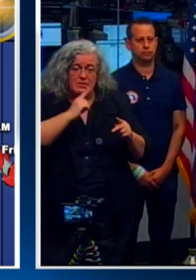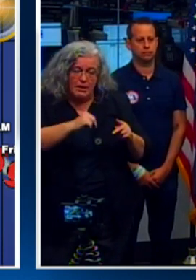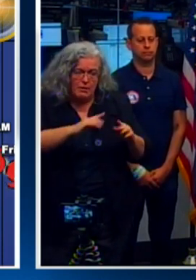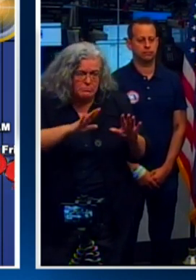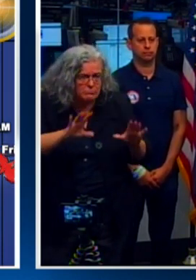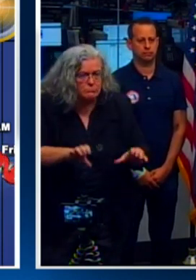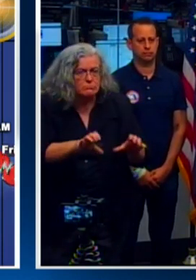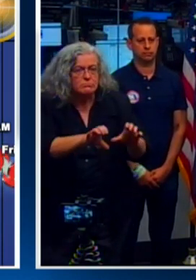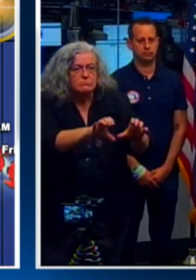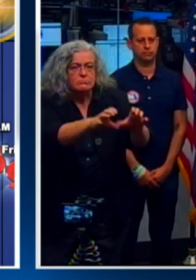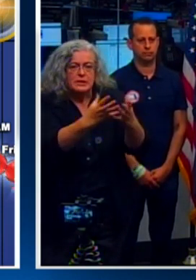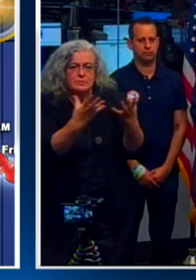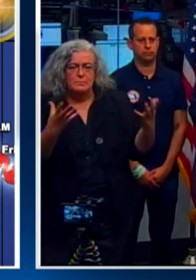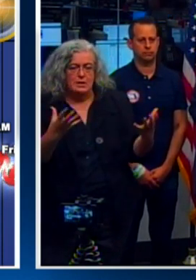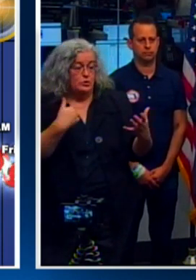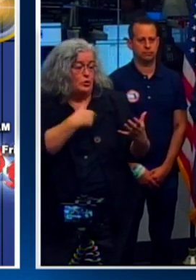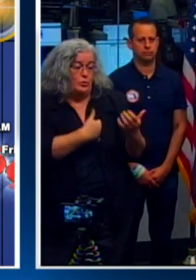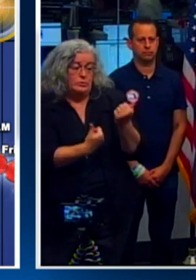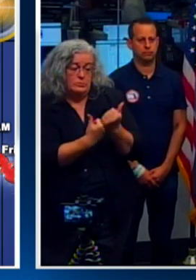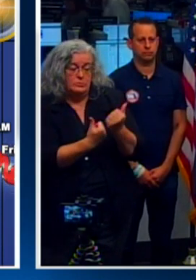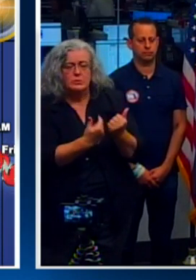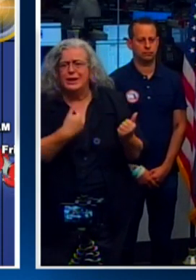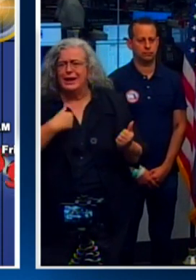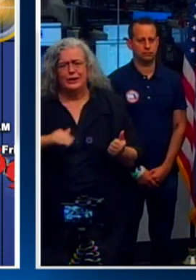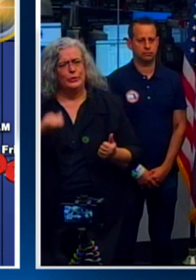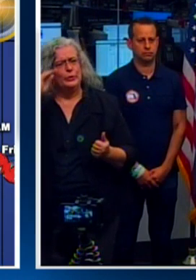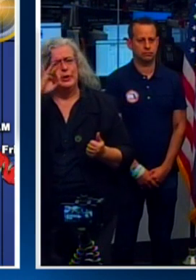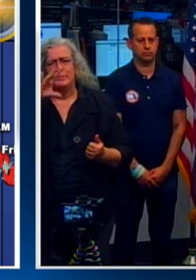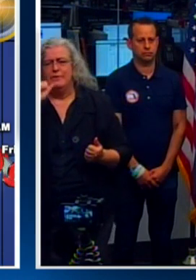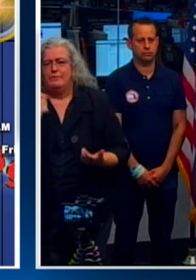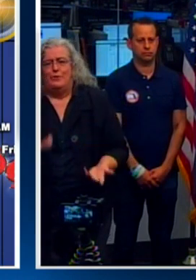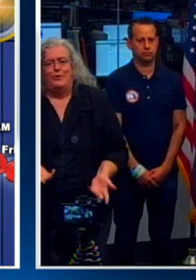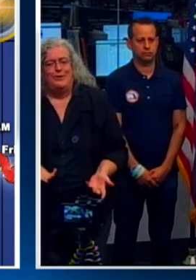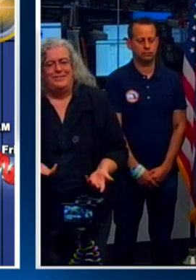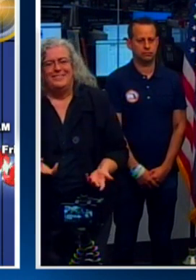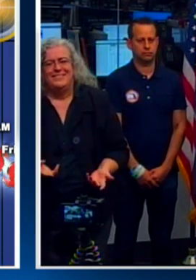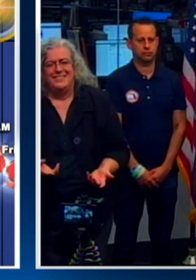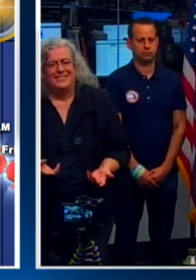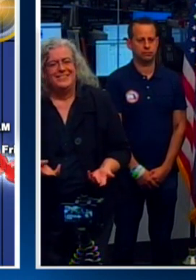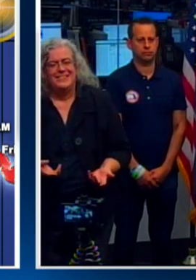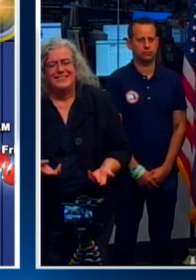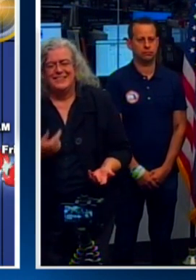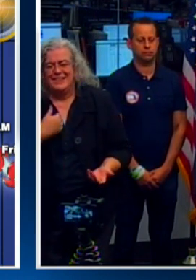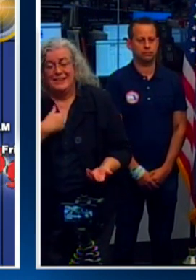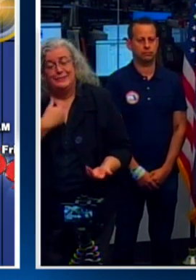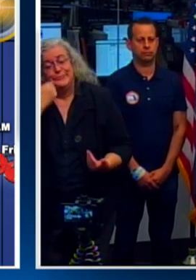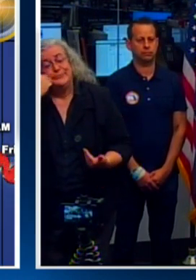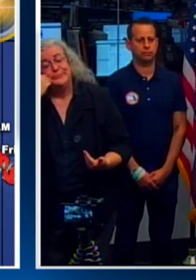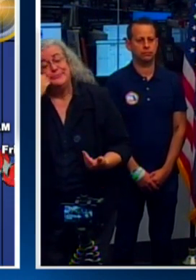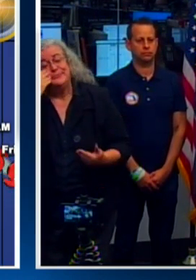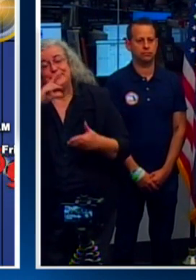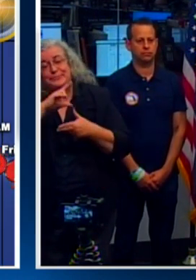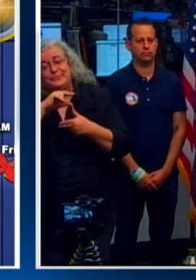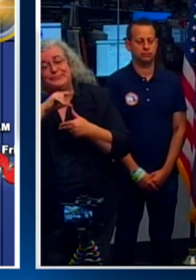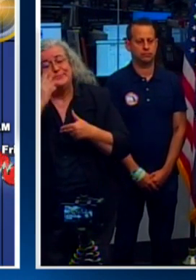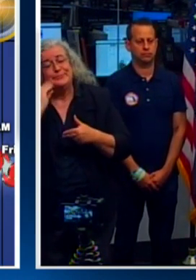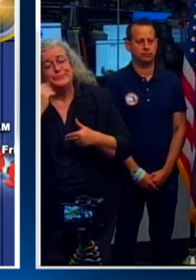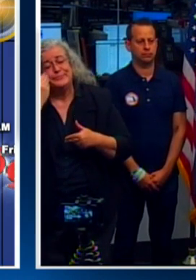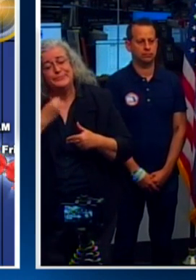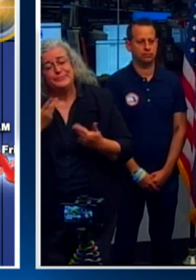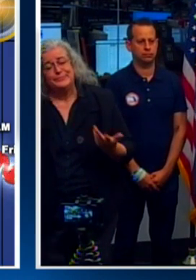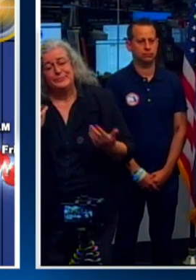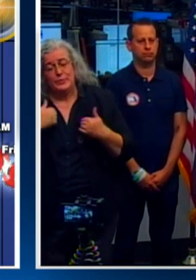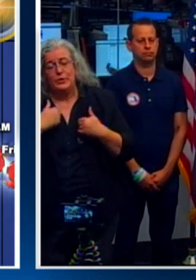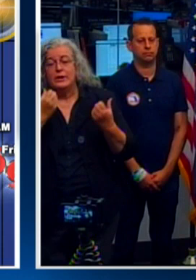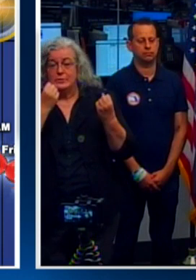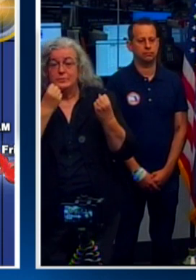as best we could. You I grew up in Florida, so I'm not a stranger to hurricanes, and, of course, we've had a number of active